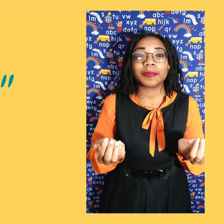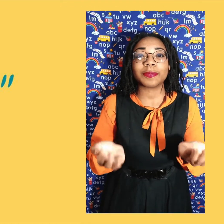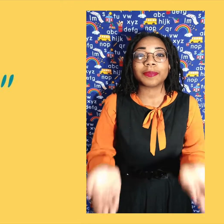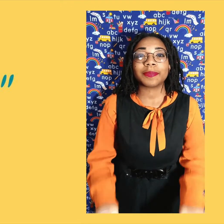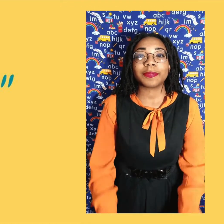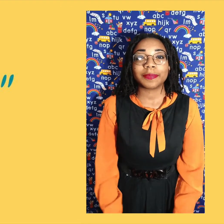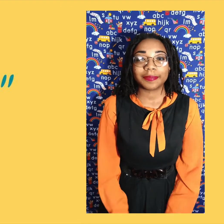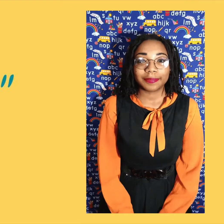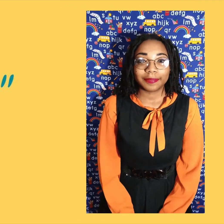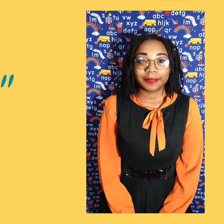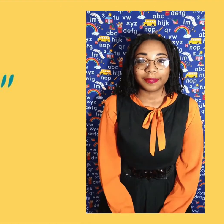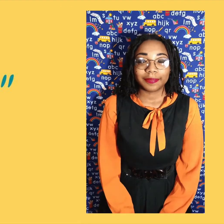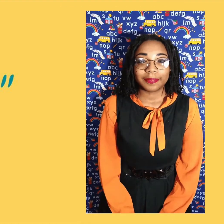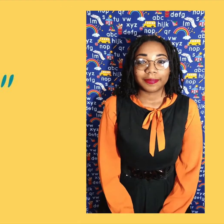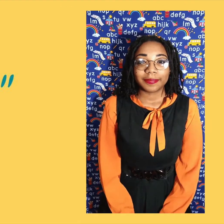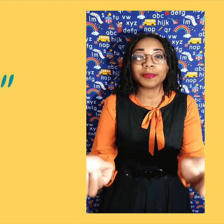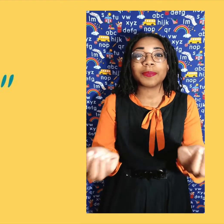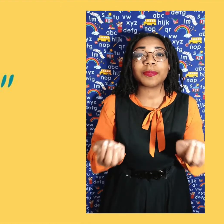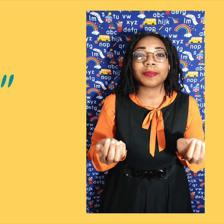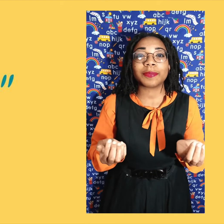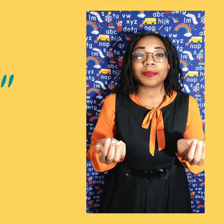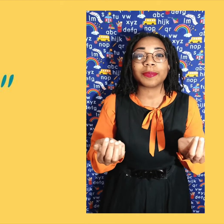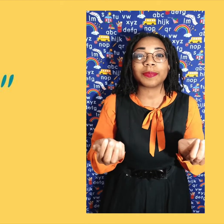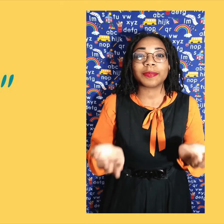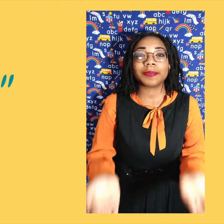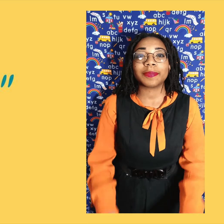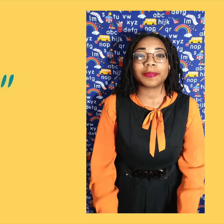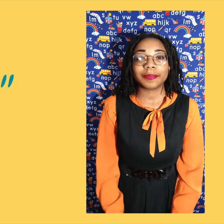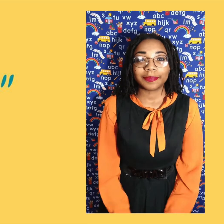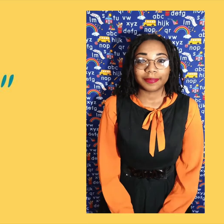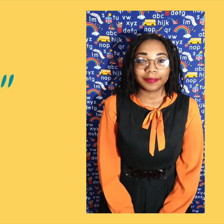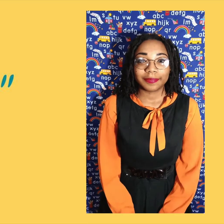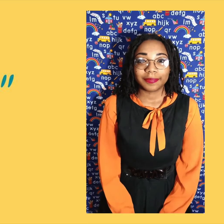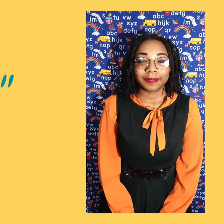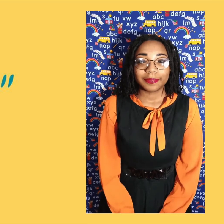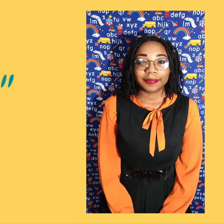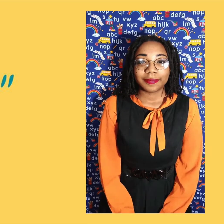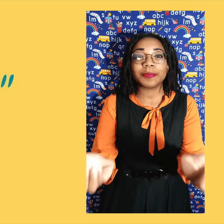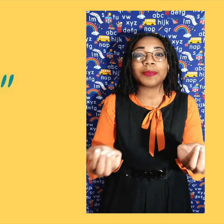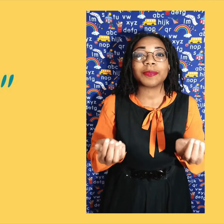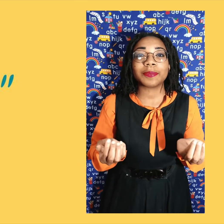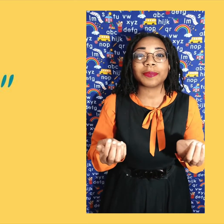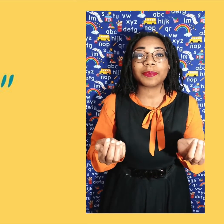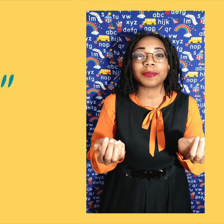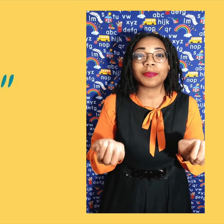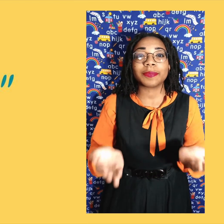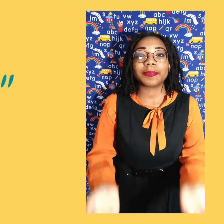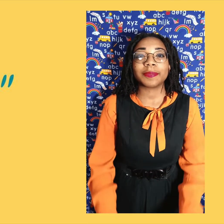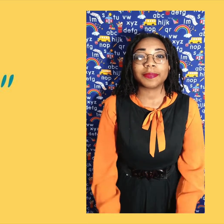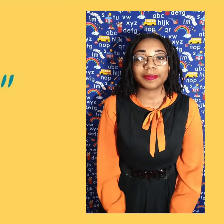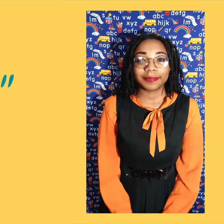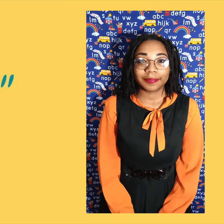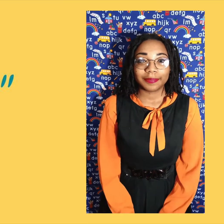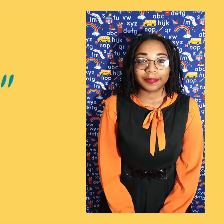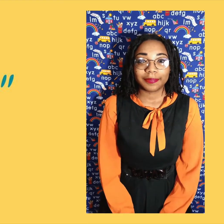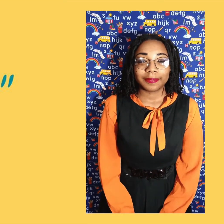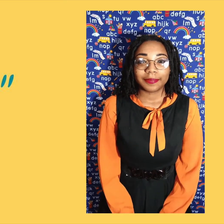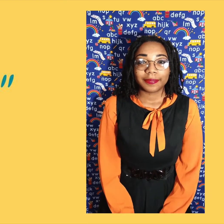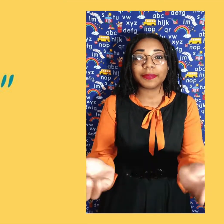going to learn is for the word want. To do this sign, you have to make your hands into claws again. Put your hands palm up in front of you,